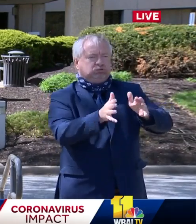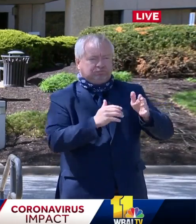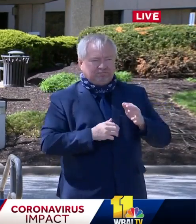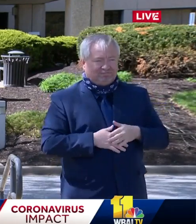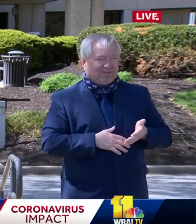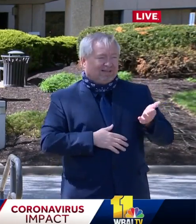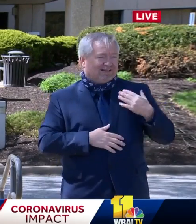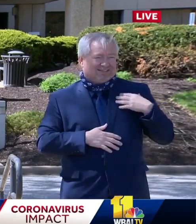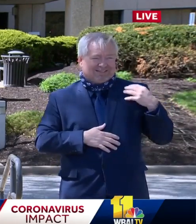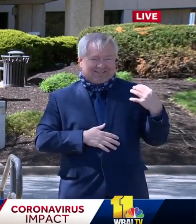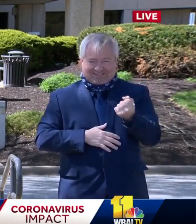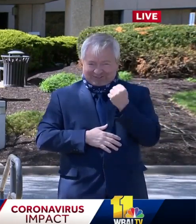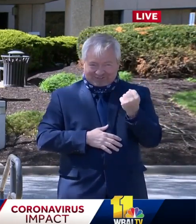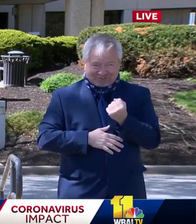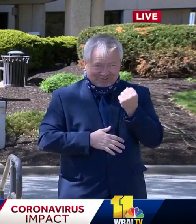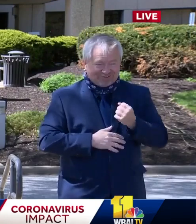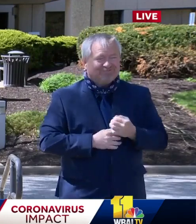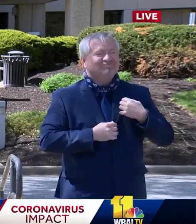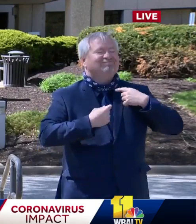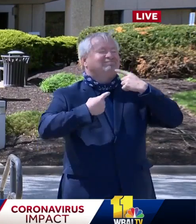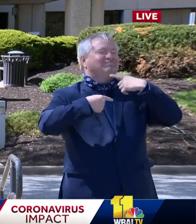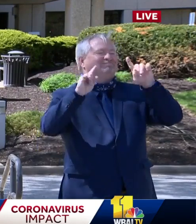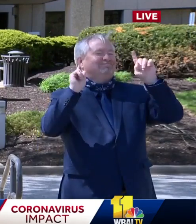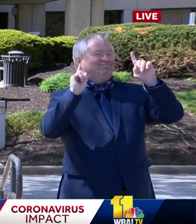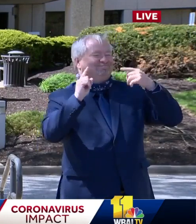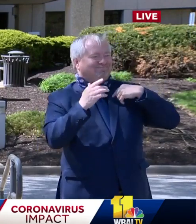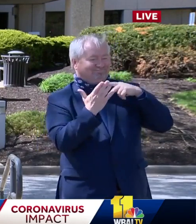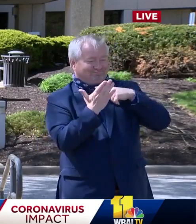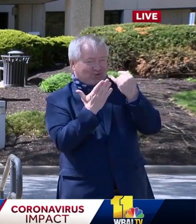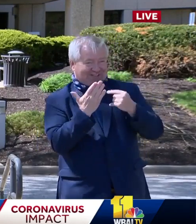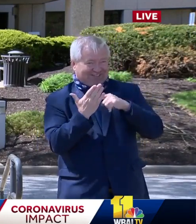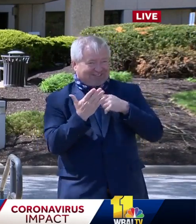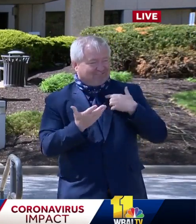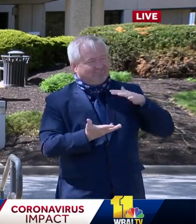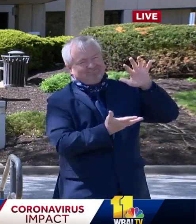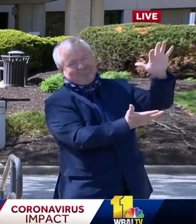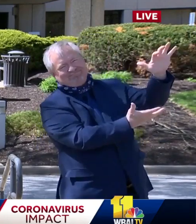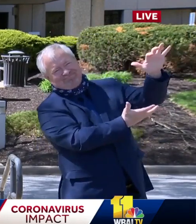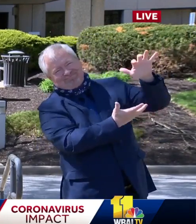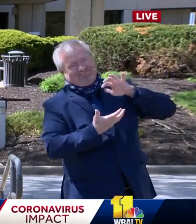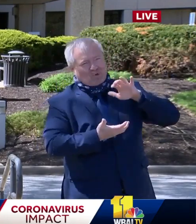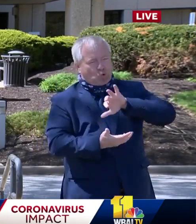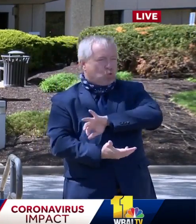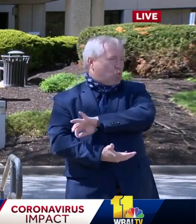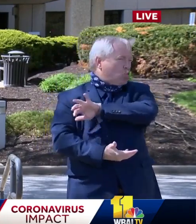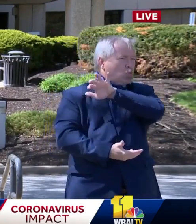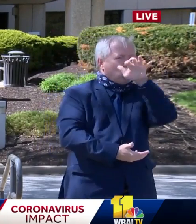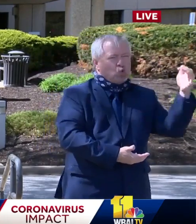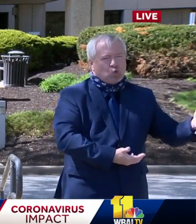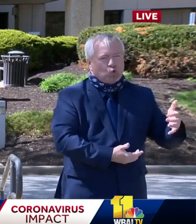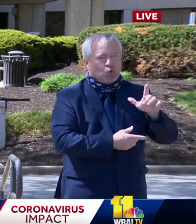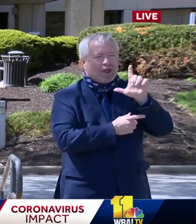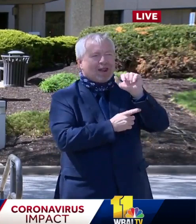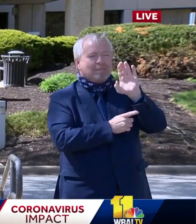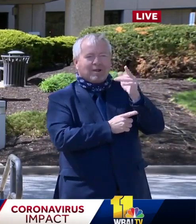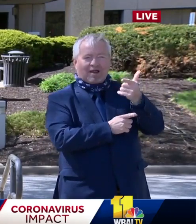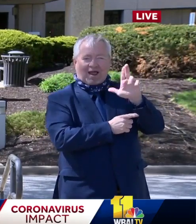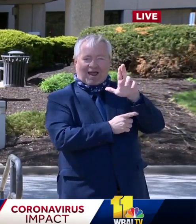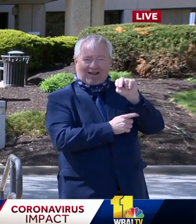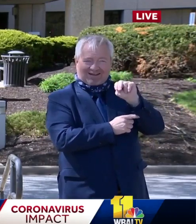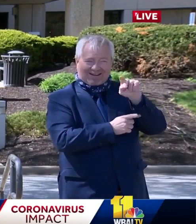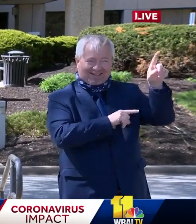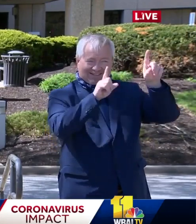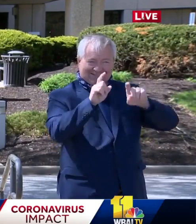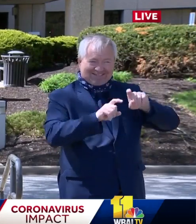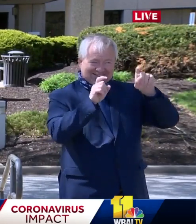of our Operation Enduring Friendship, we received a payload of lab gun COVID-19 PCR test